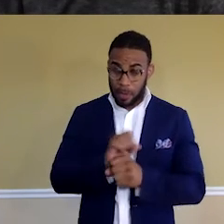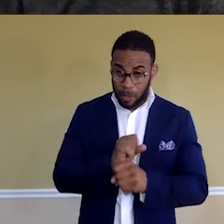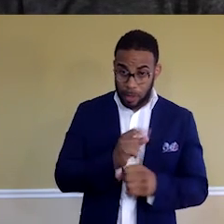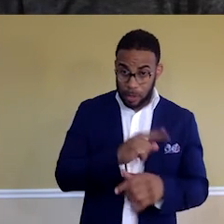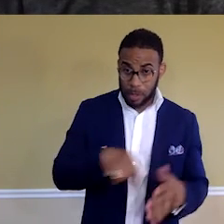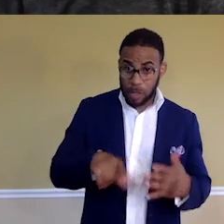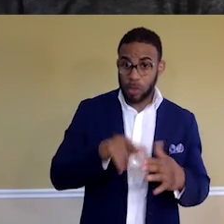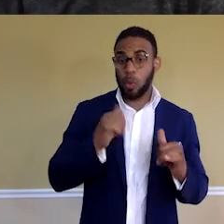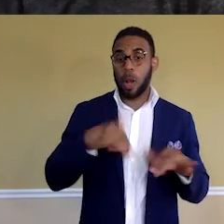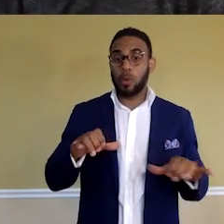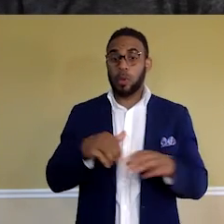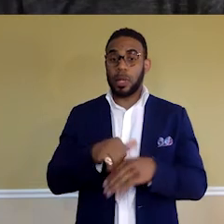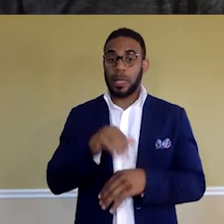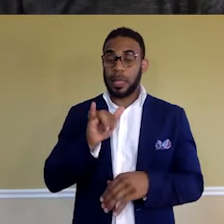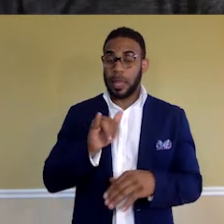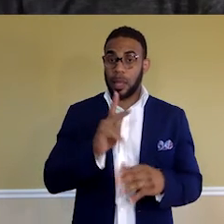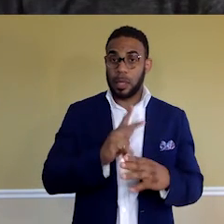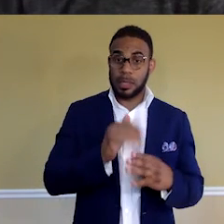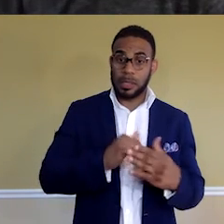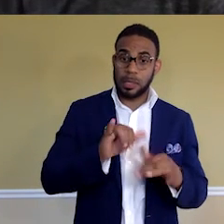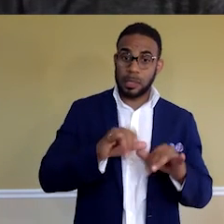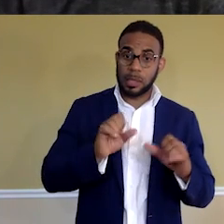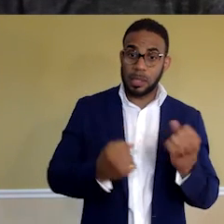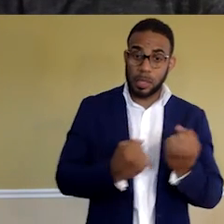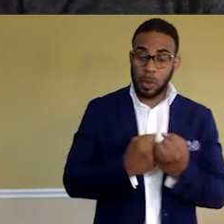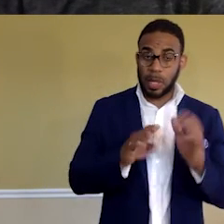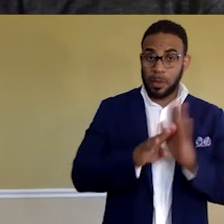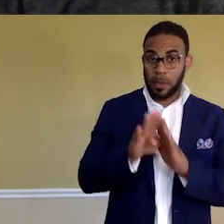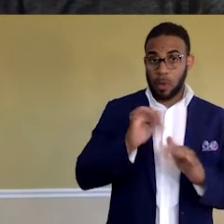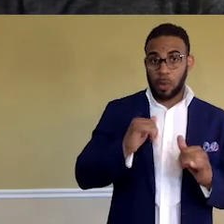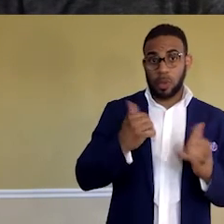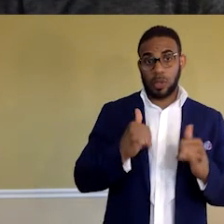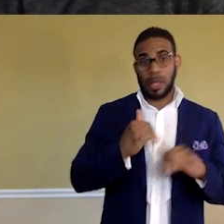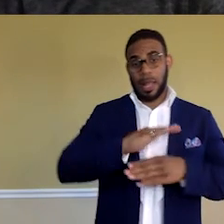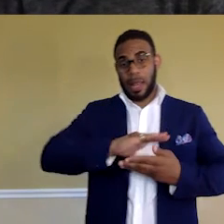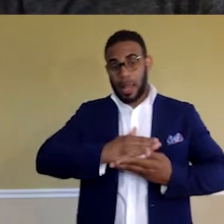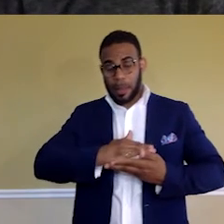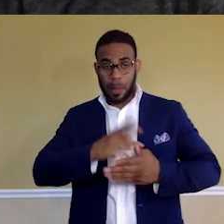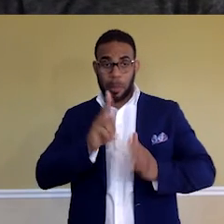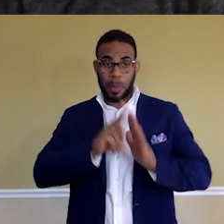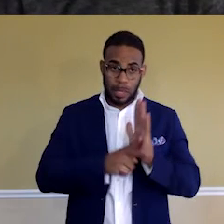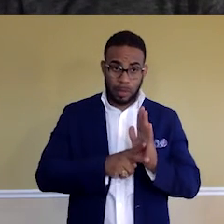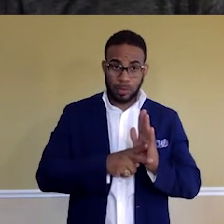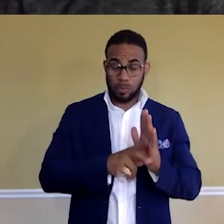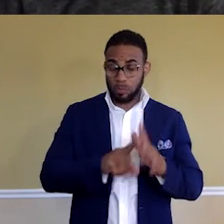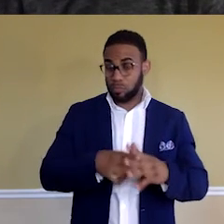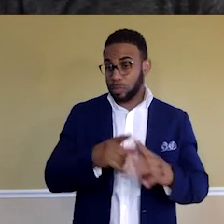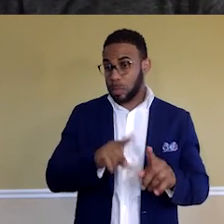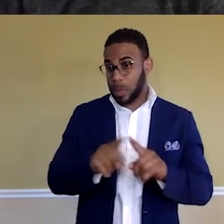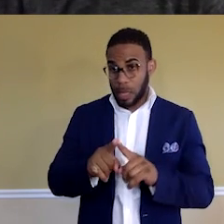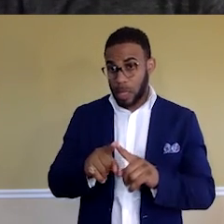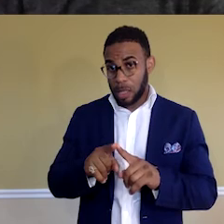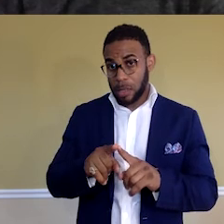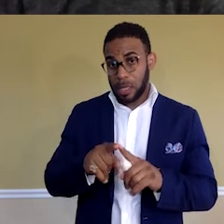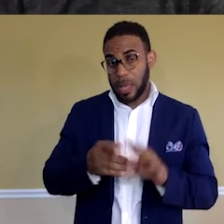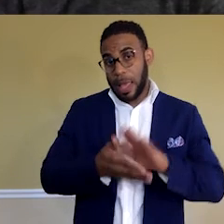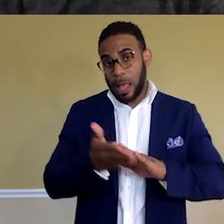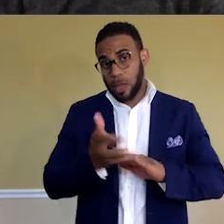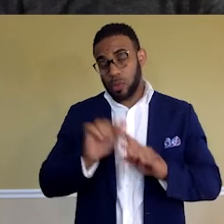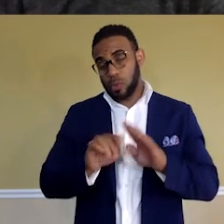So what we do in DevCareer is we support underrepresented developers with laptop courses, mentorship, and subscription to hubs and internet